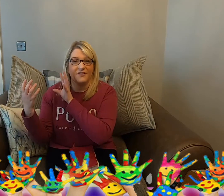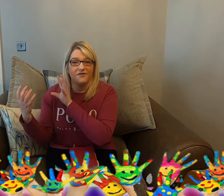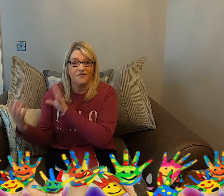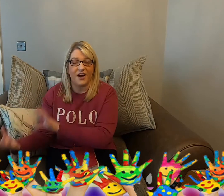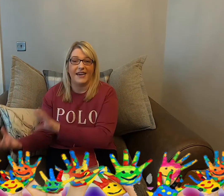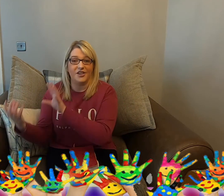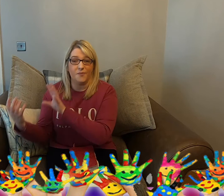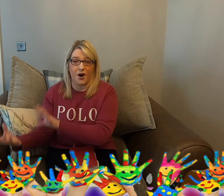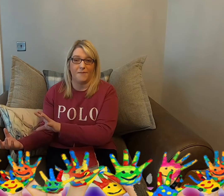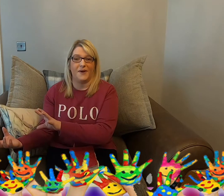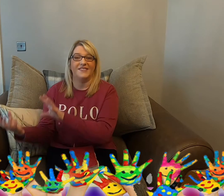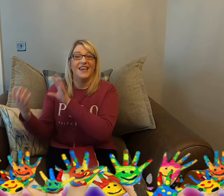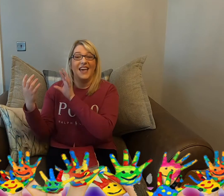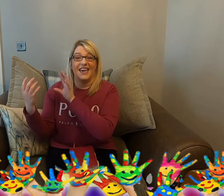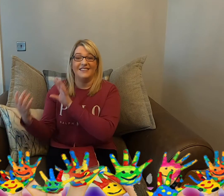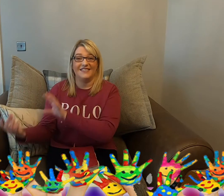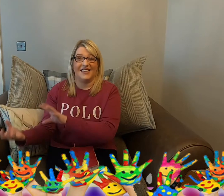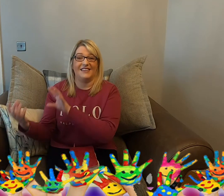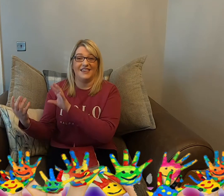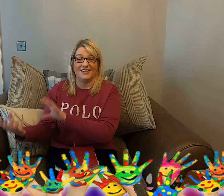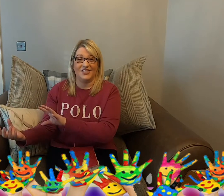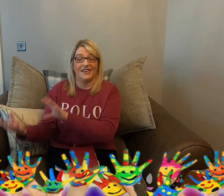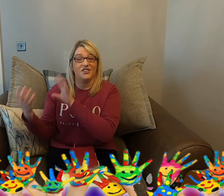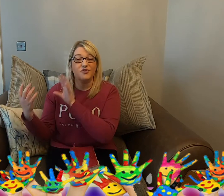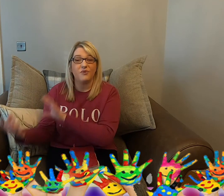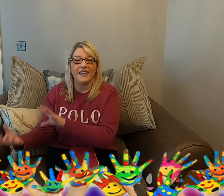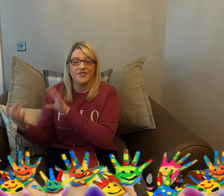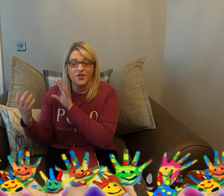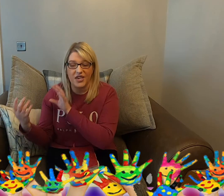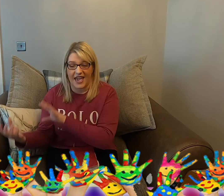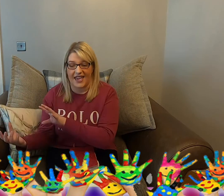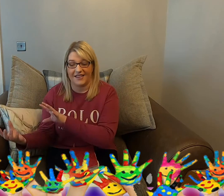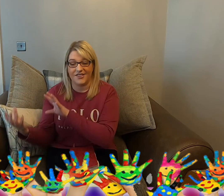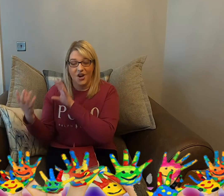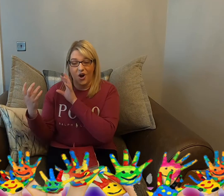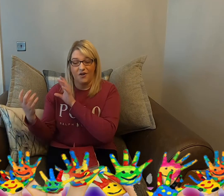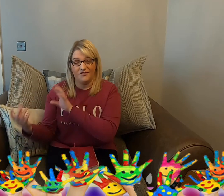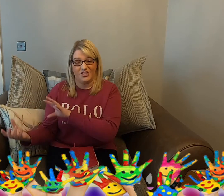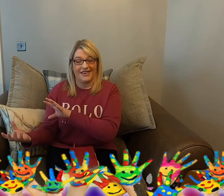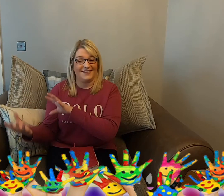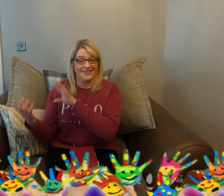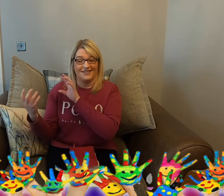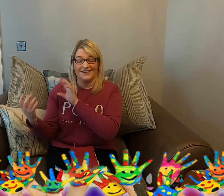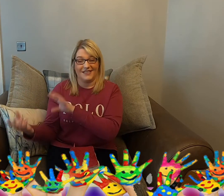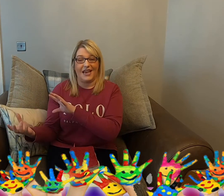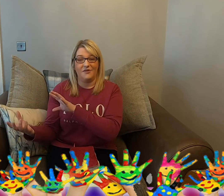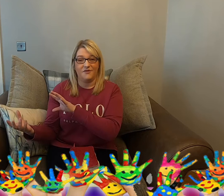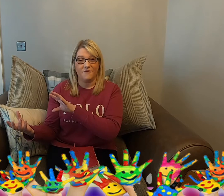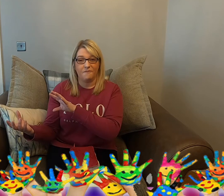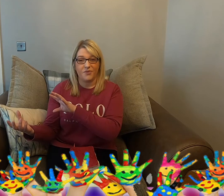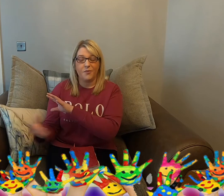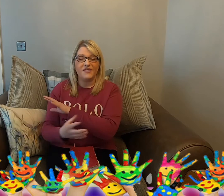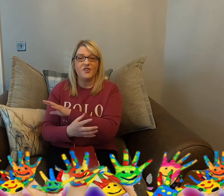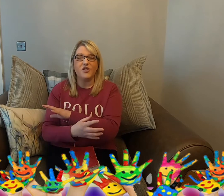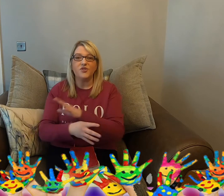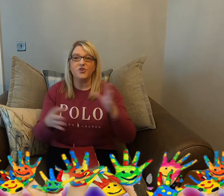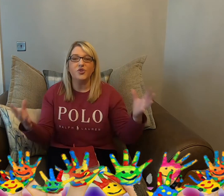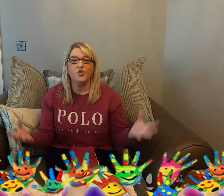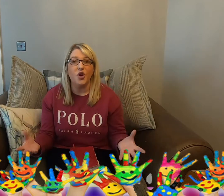final purpose in sending Jesus right to the end of Jesus's life. Boys and girls, there's no